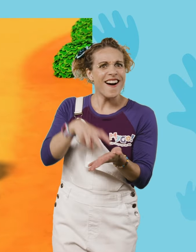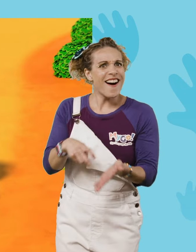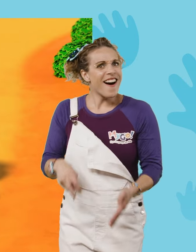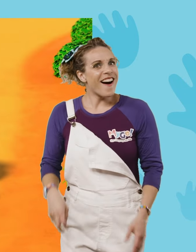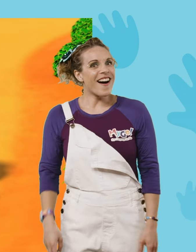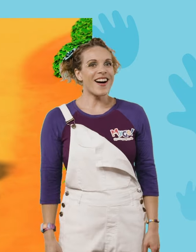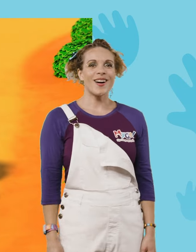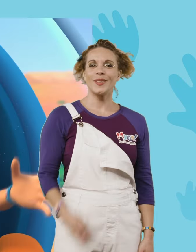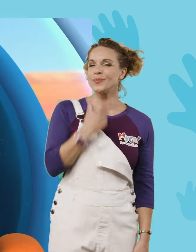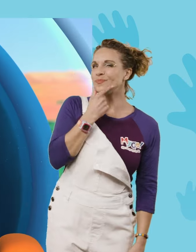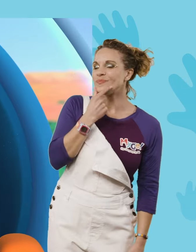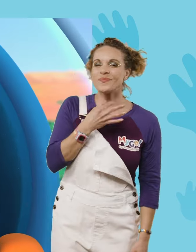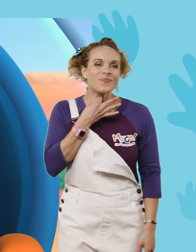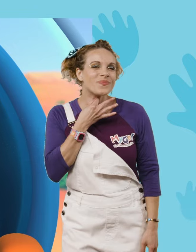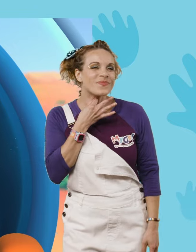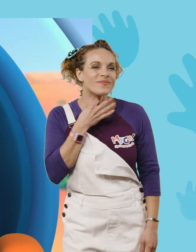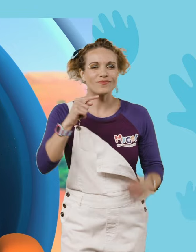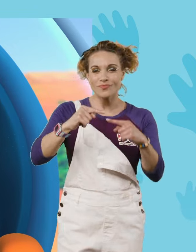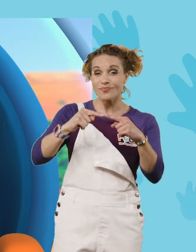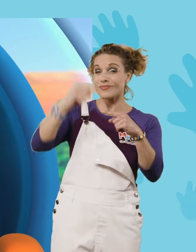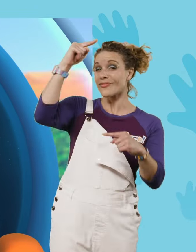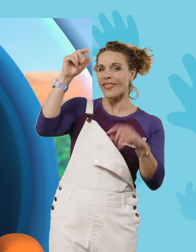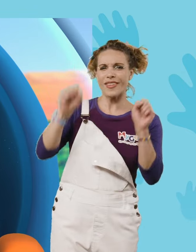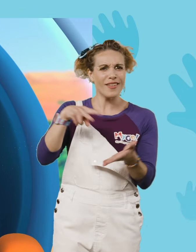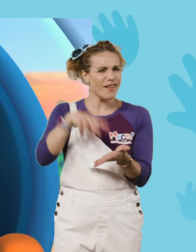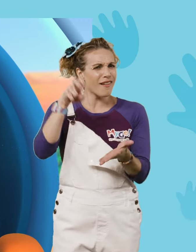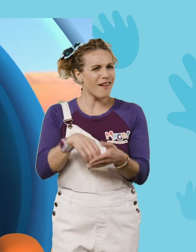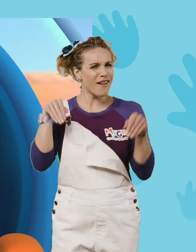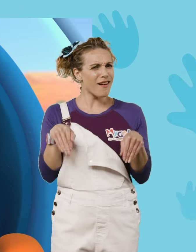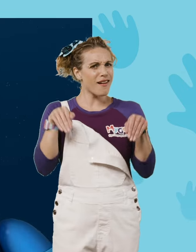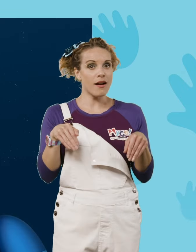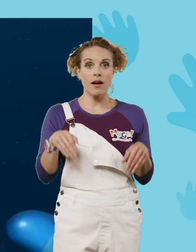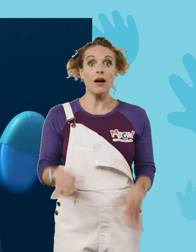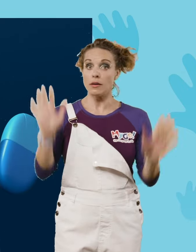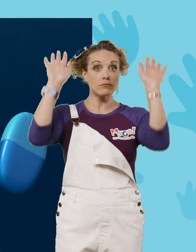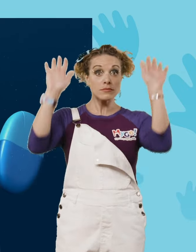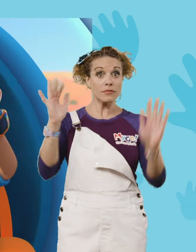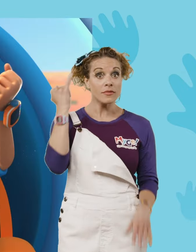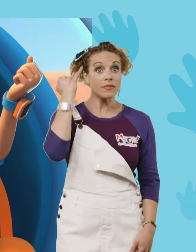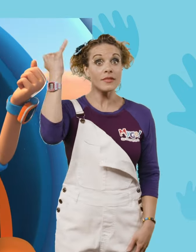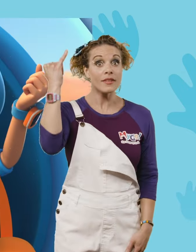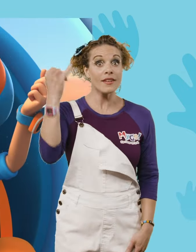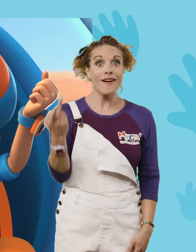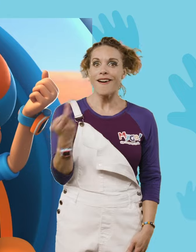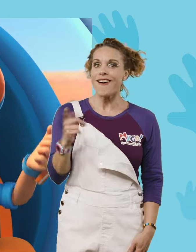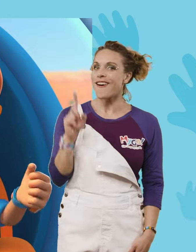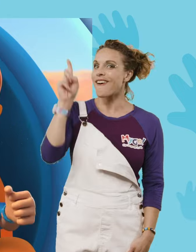jump. Hmm, I wonder, how high can a kangaroo jump? Great idea! We'll go